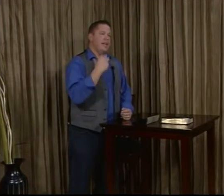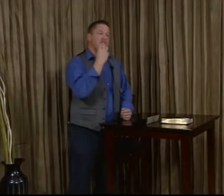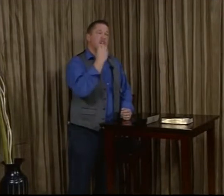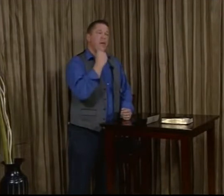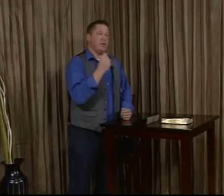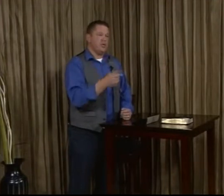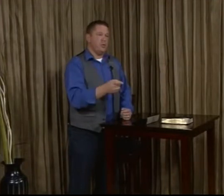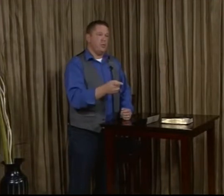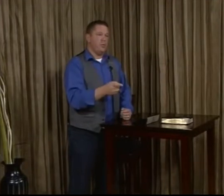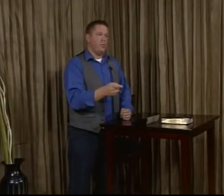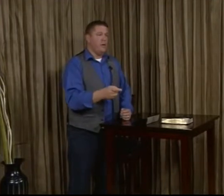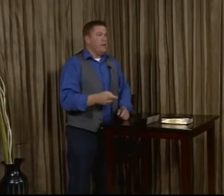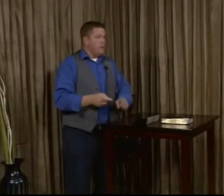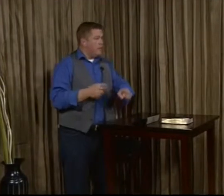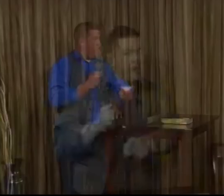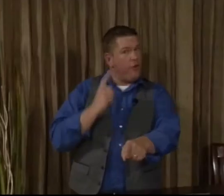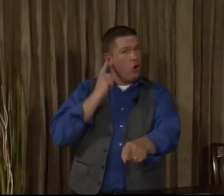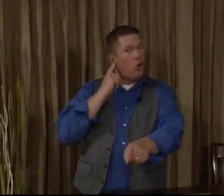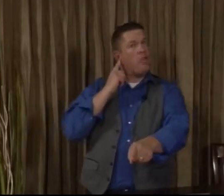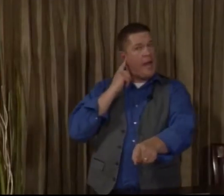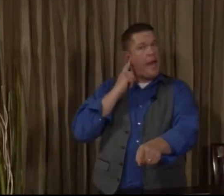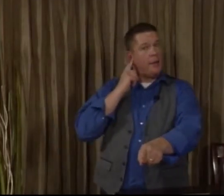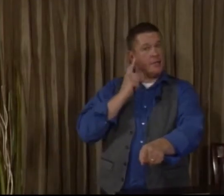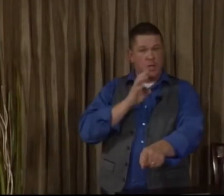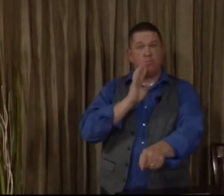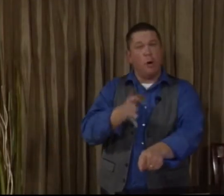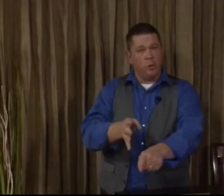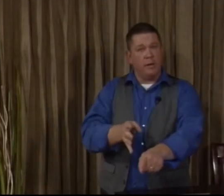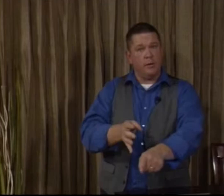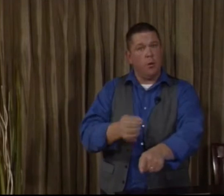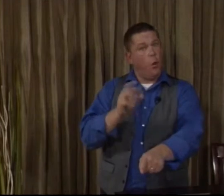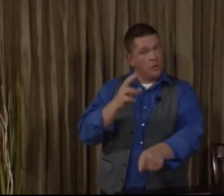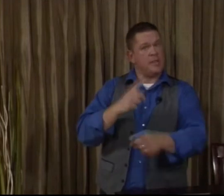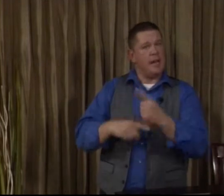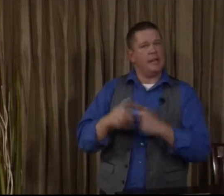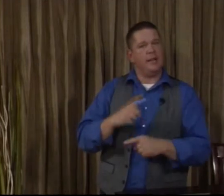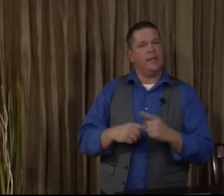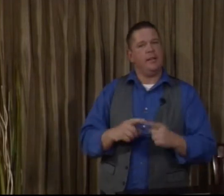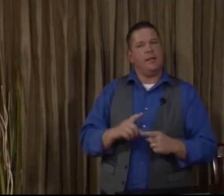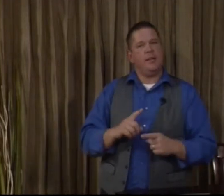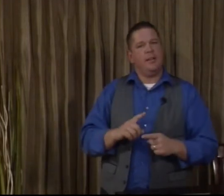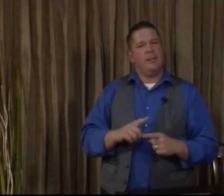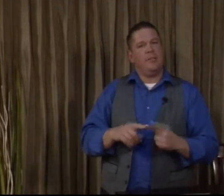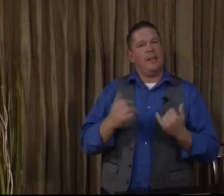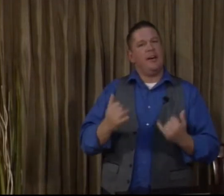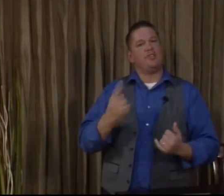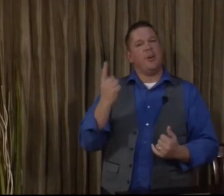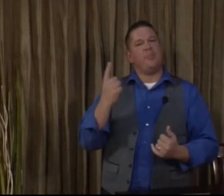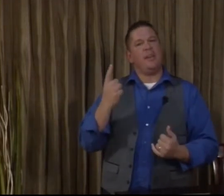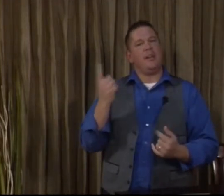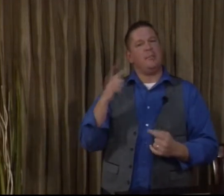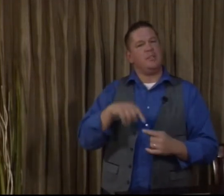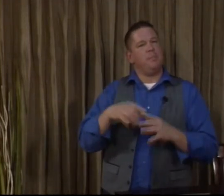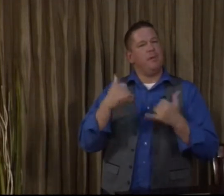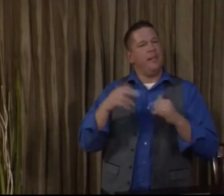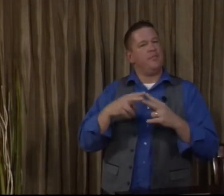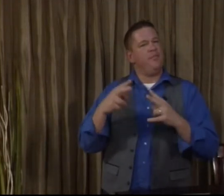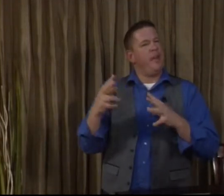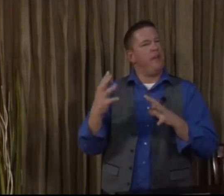I cherish you. Now, they may have heard that because I spoke it or signed it, but now something comes into play that's very